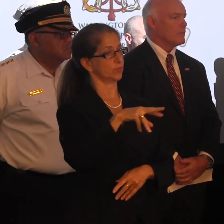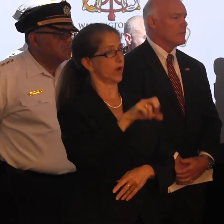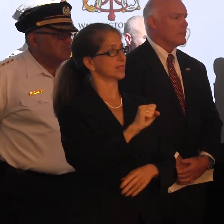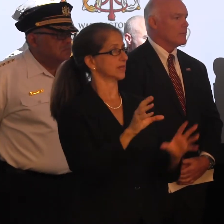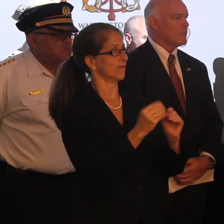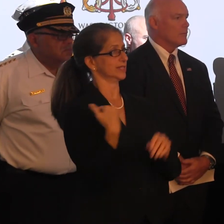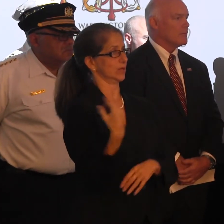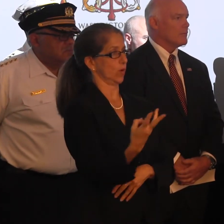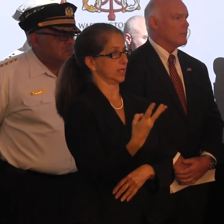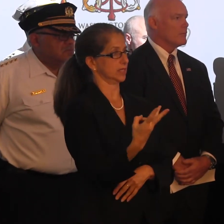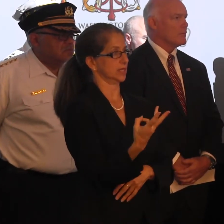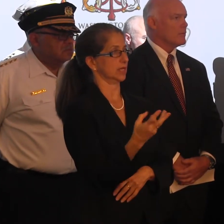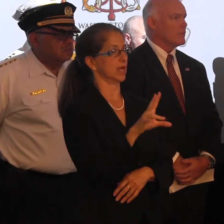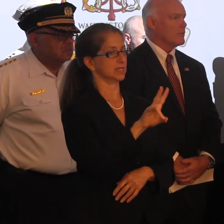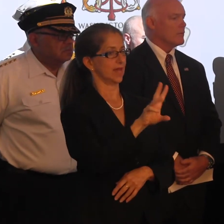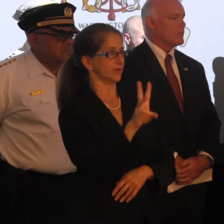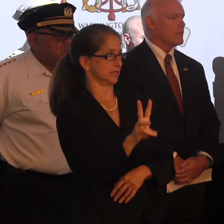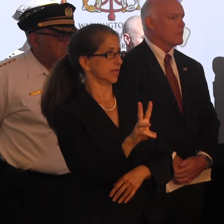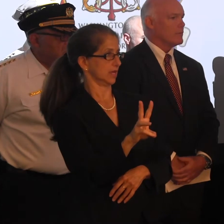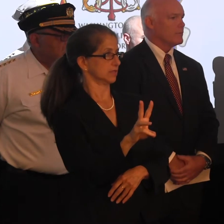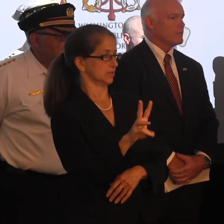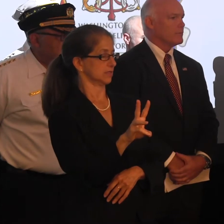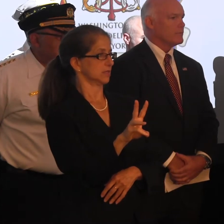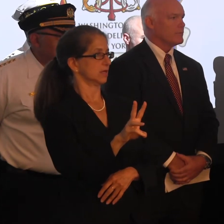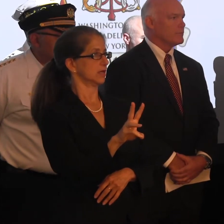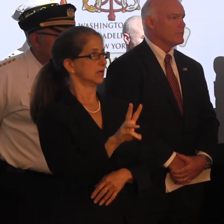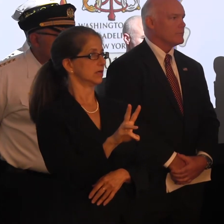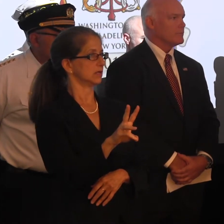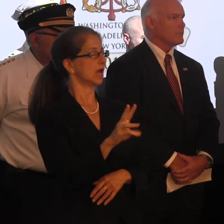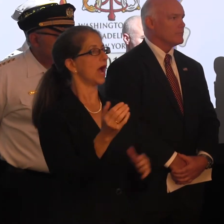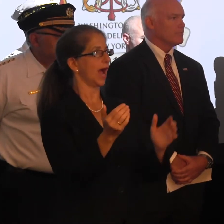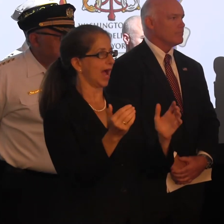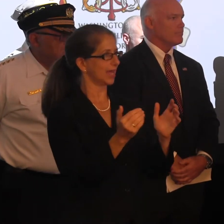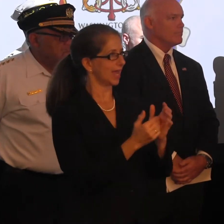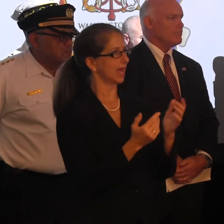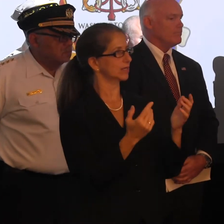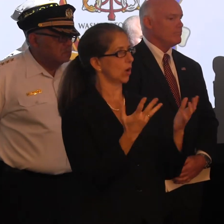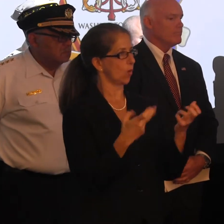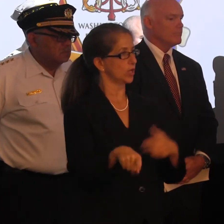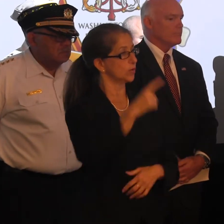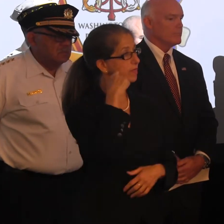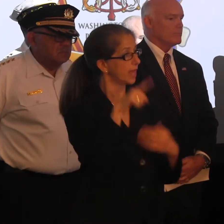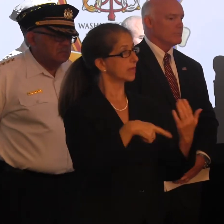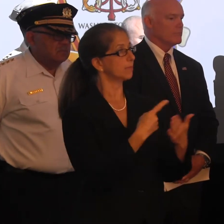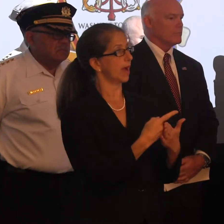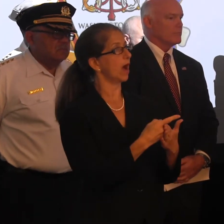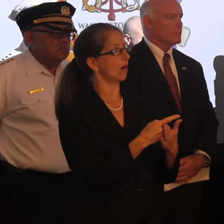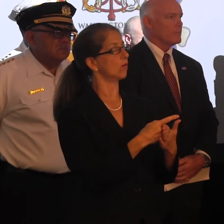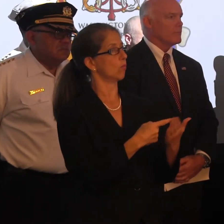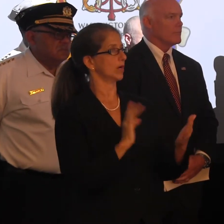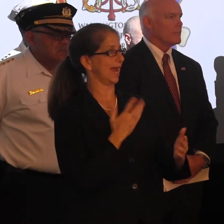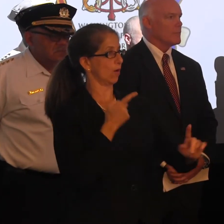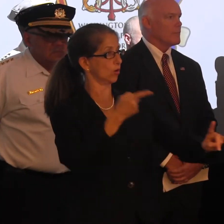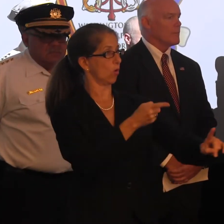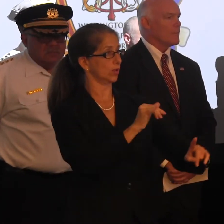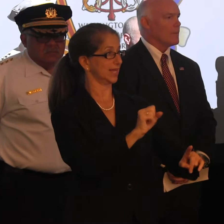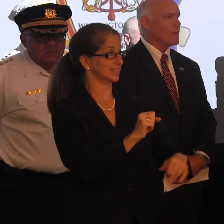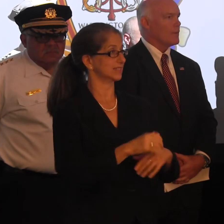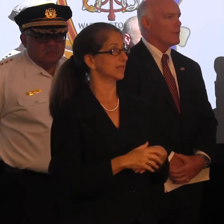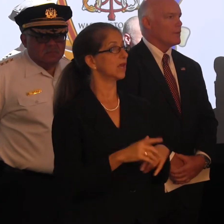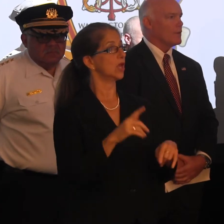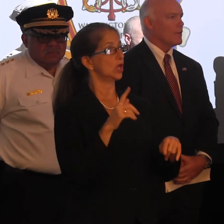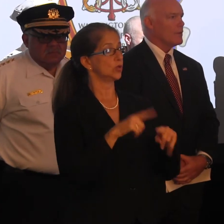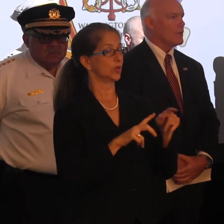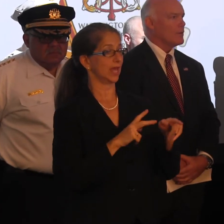76, better known as the Schuylkill Expressway, I want you to, again, think about what we're trying to accomplish here. If you can't get